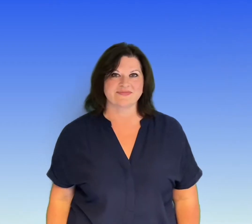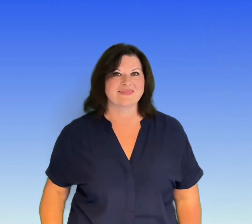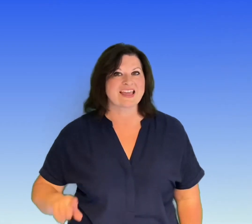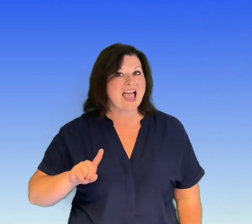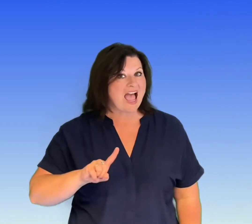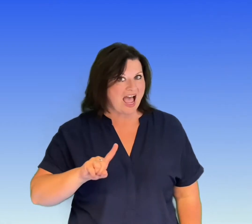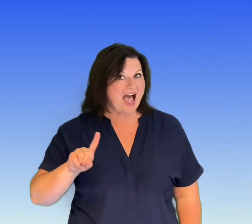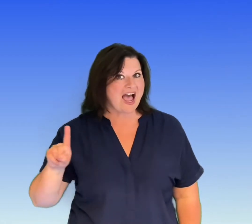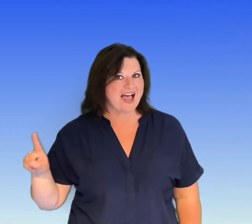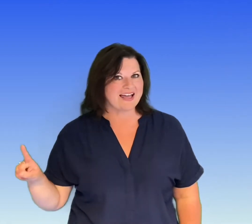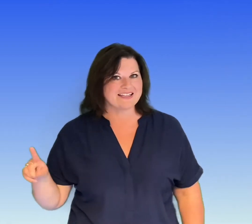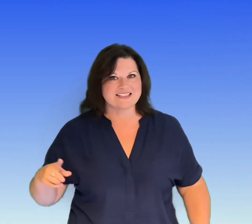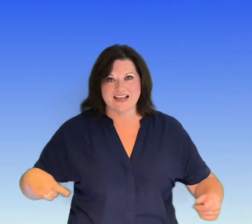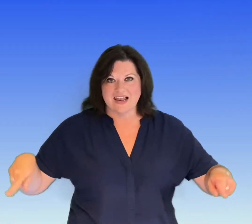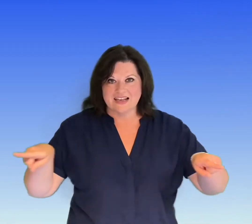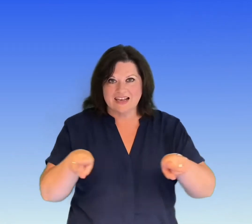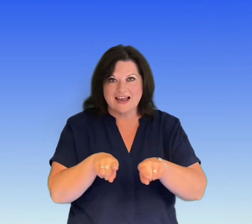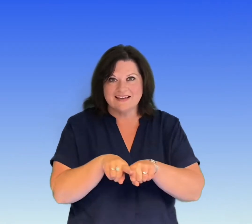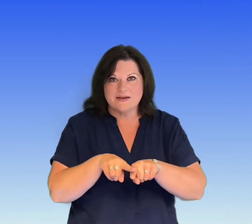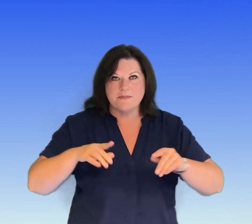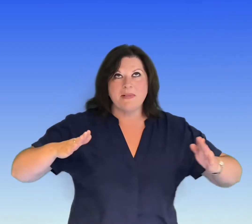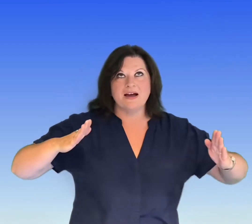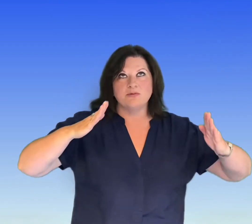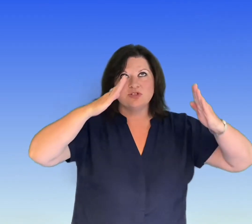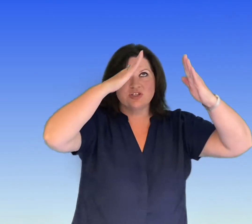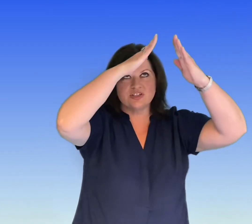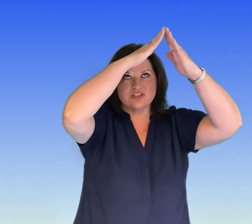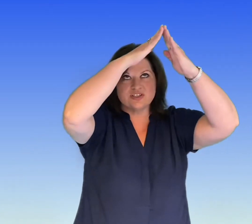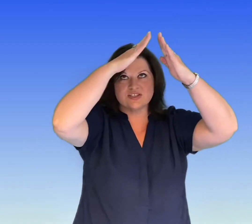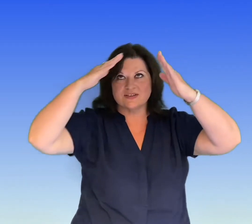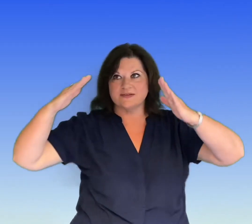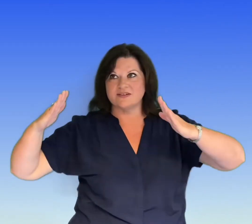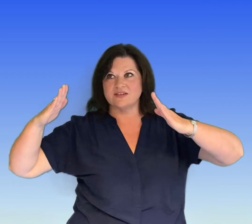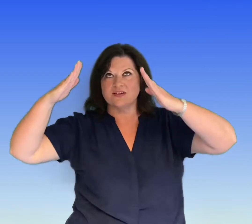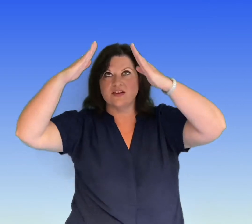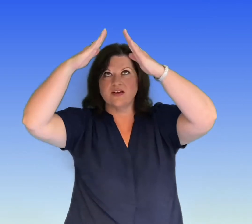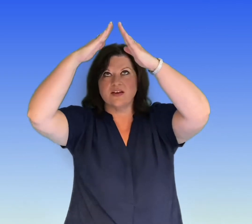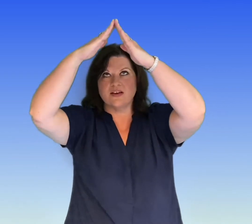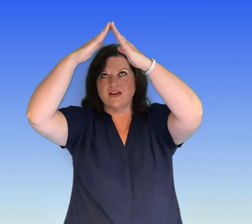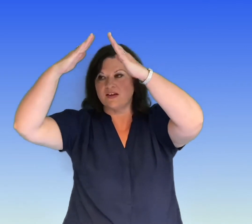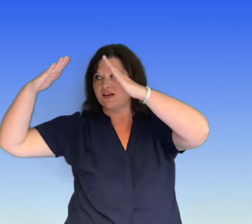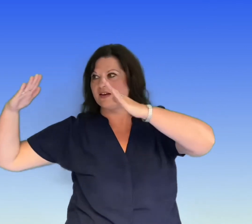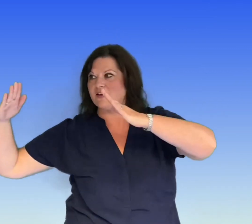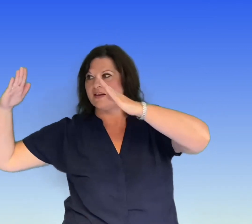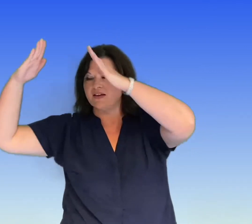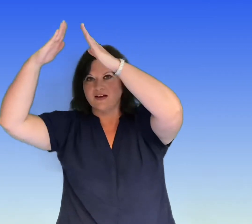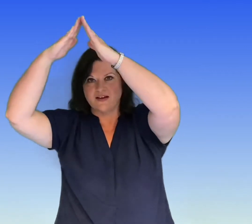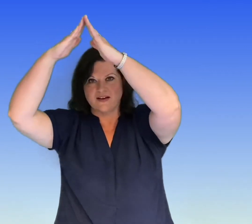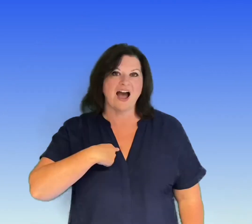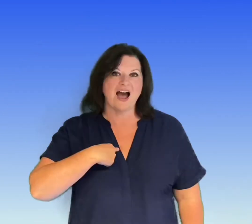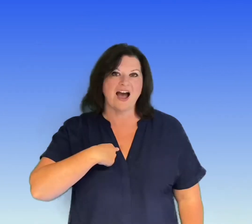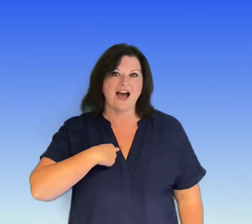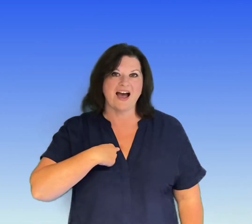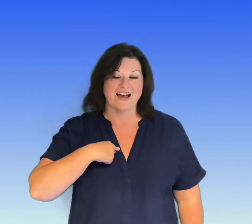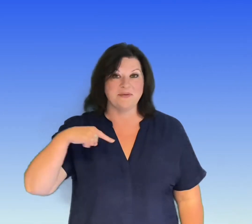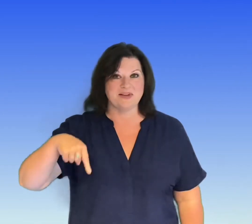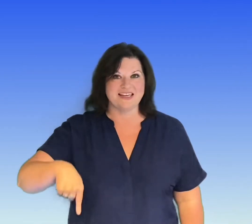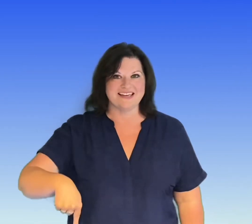And like the mountains, I am here